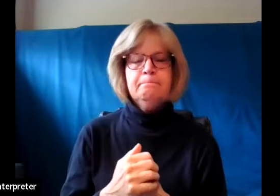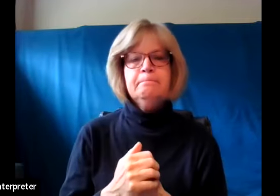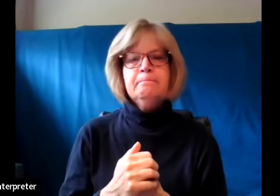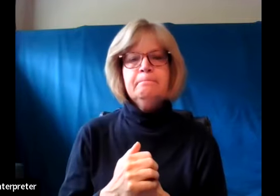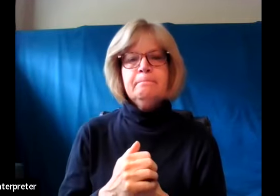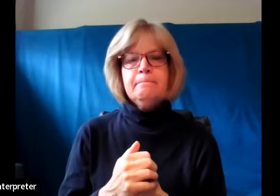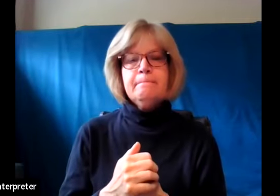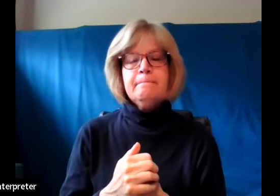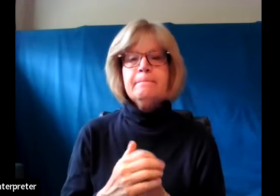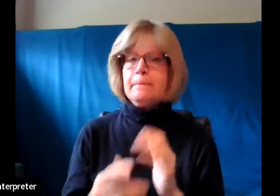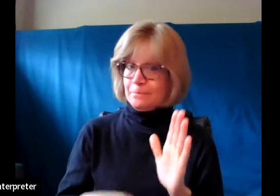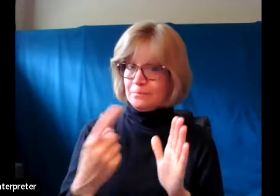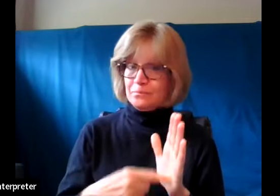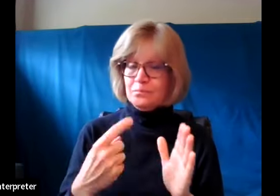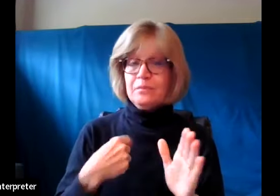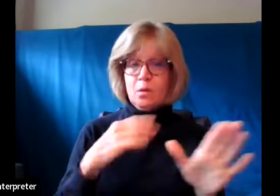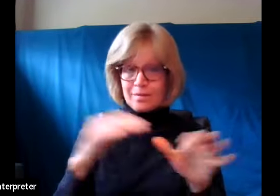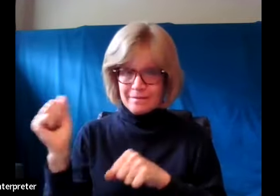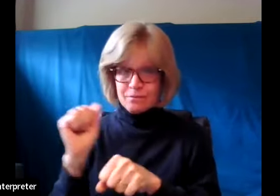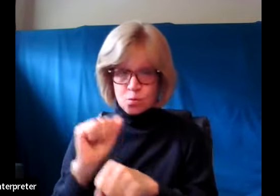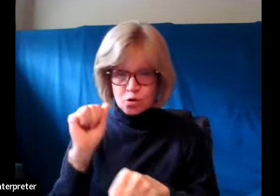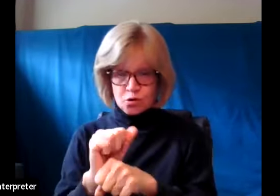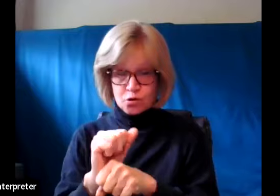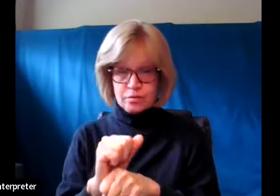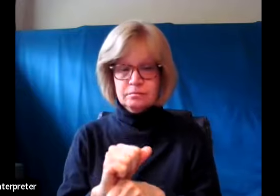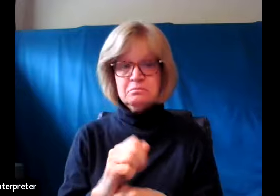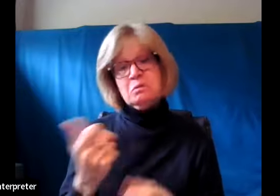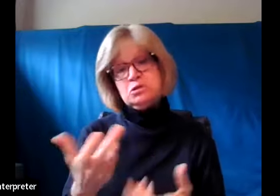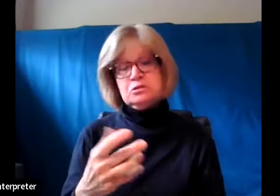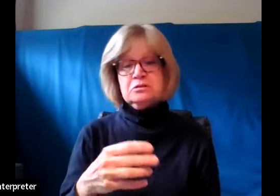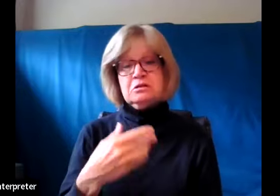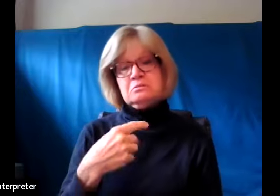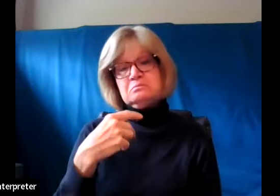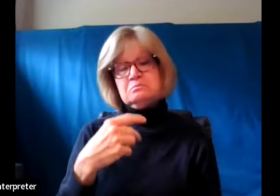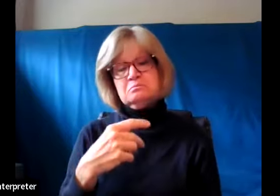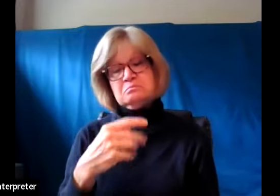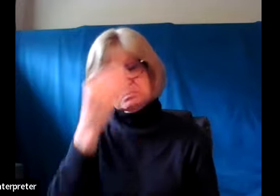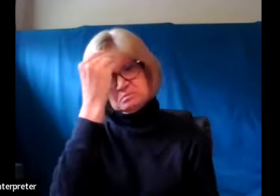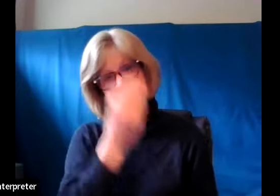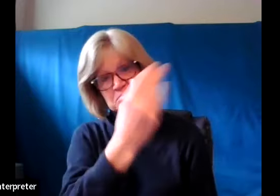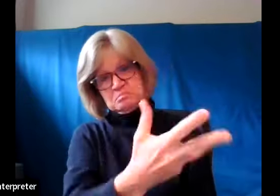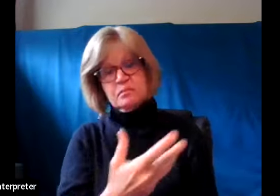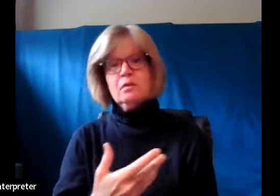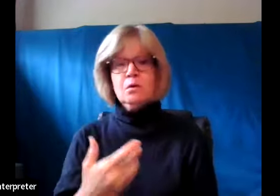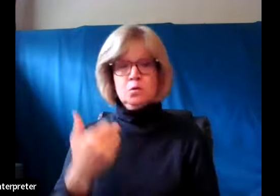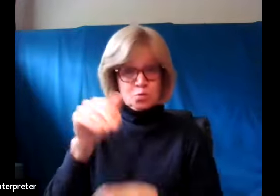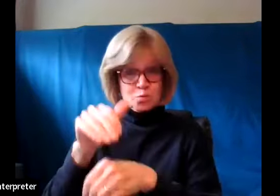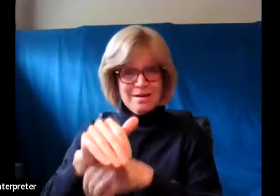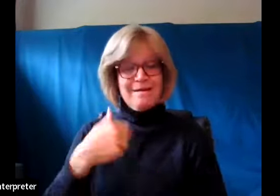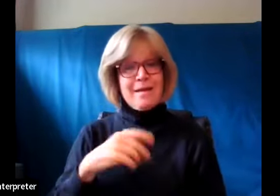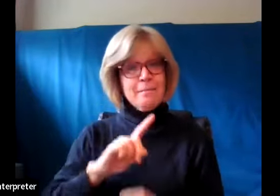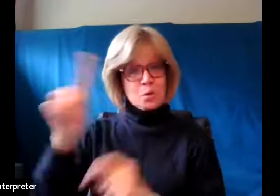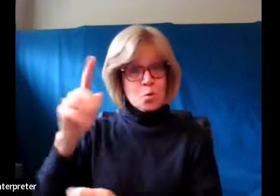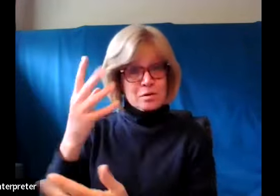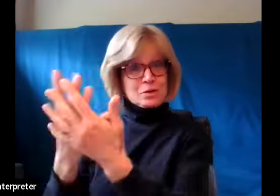And so some days I would leave work and just casually mentioned to someone that, well, my activity for this evening